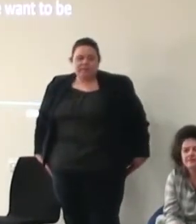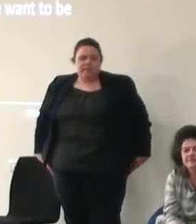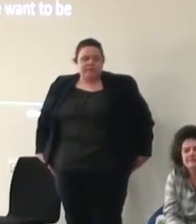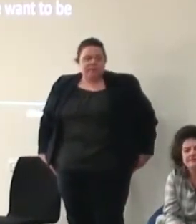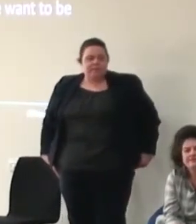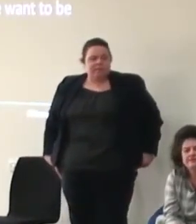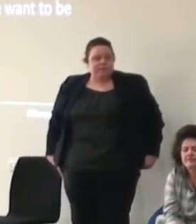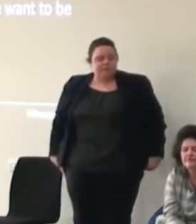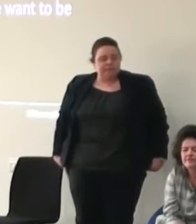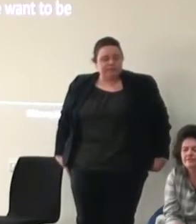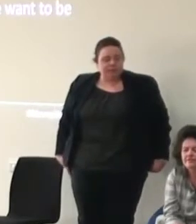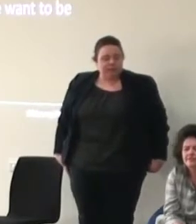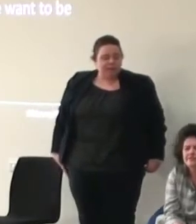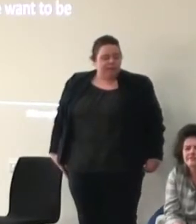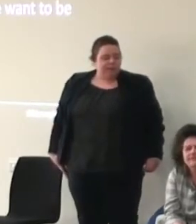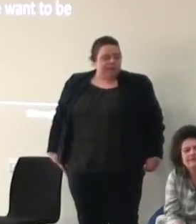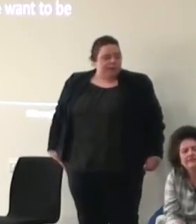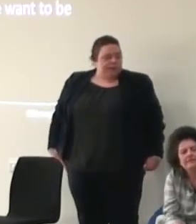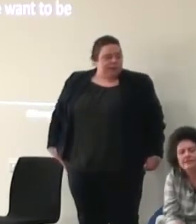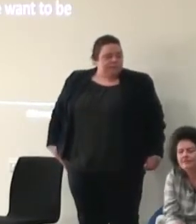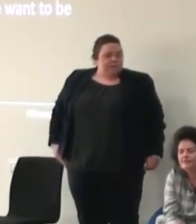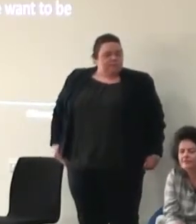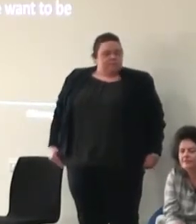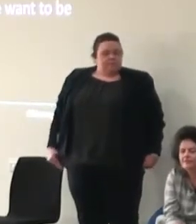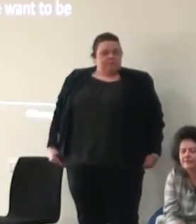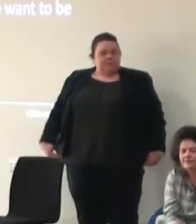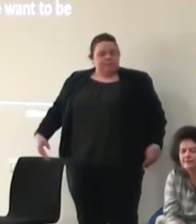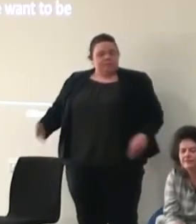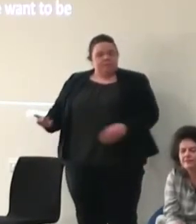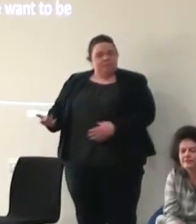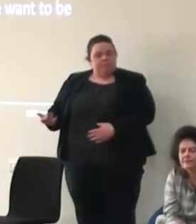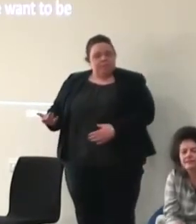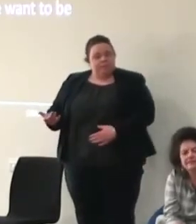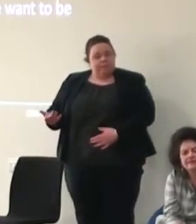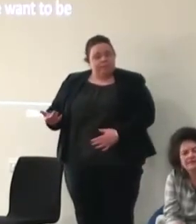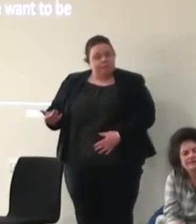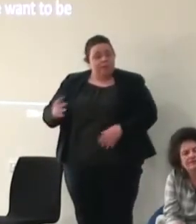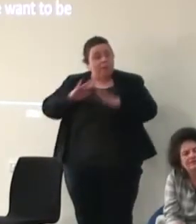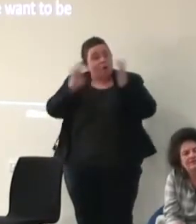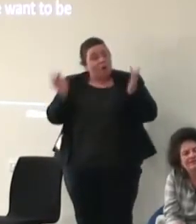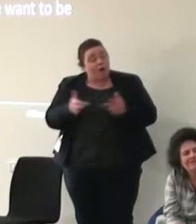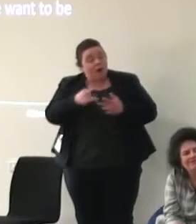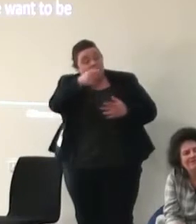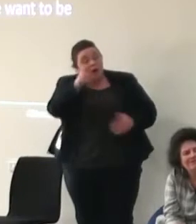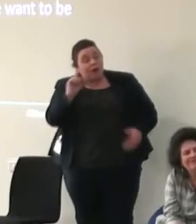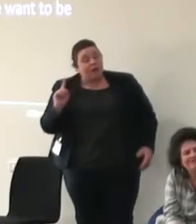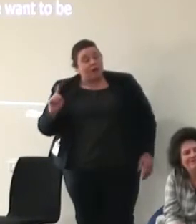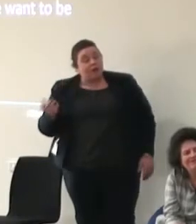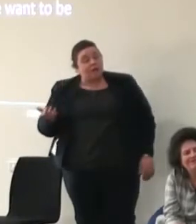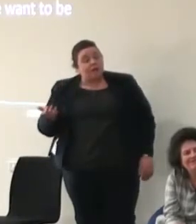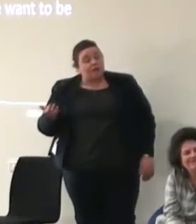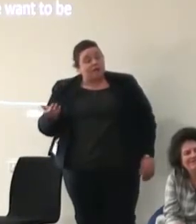point is there anything coming from our online audience